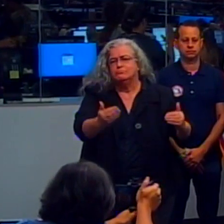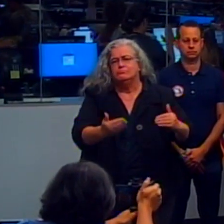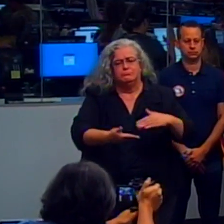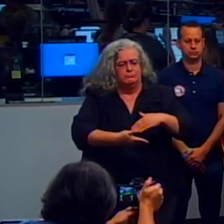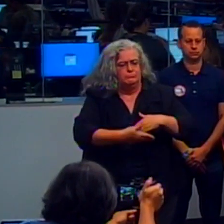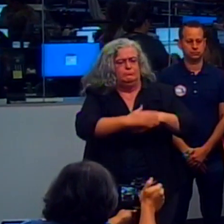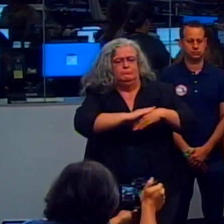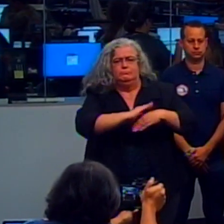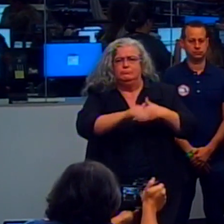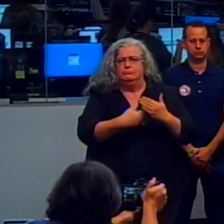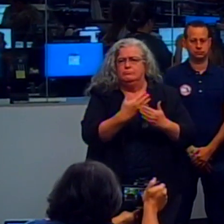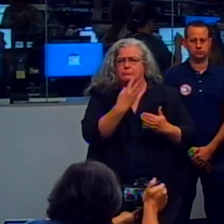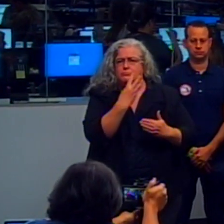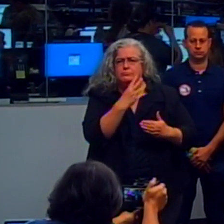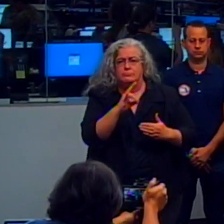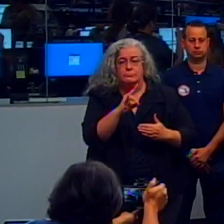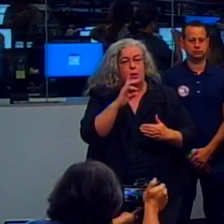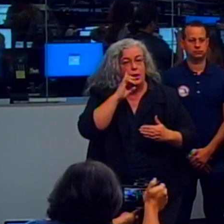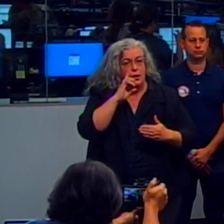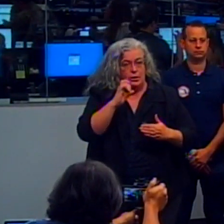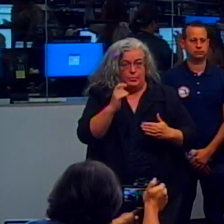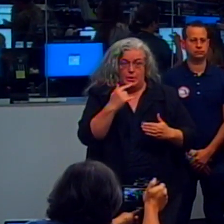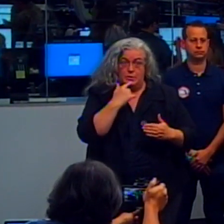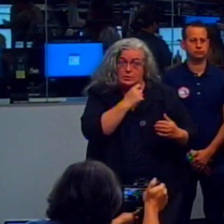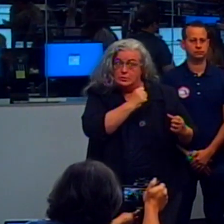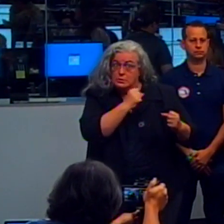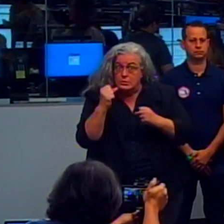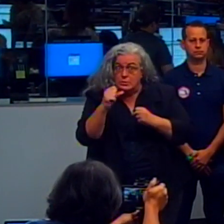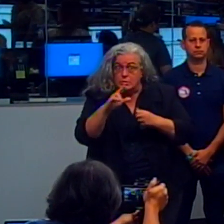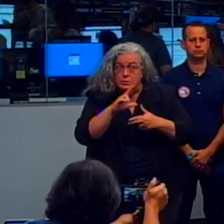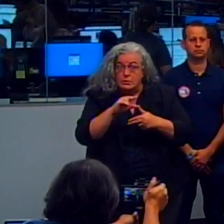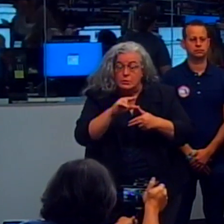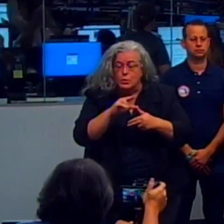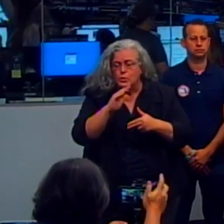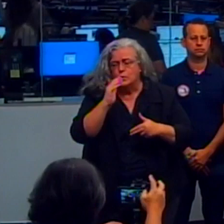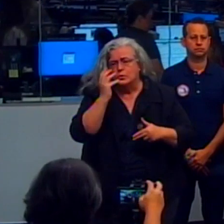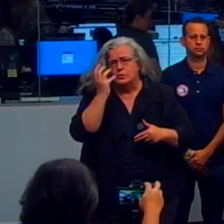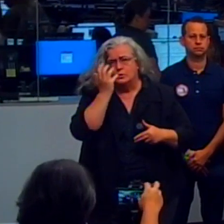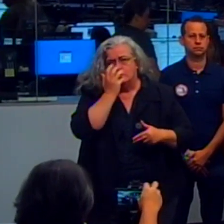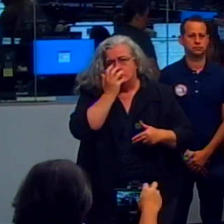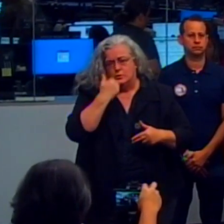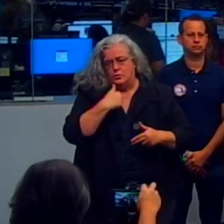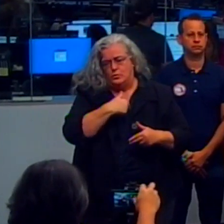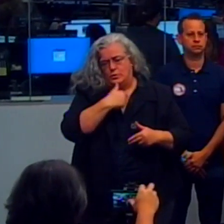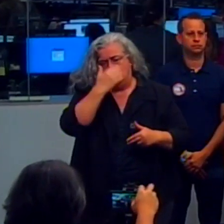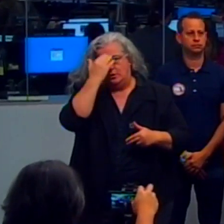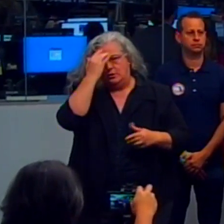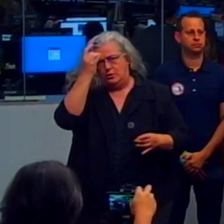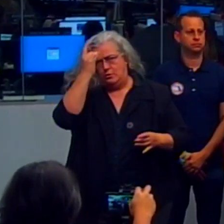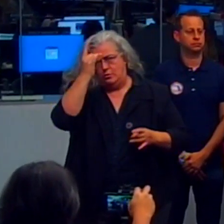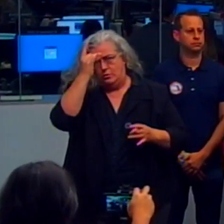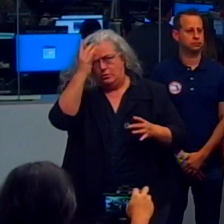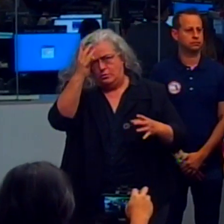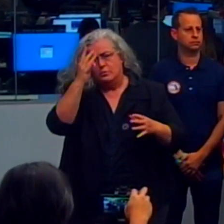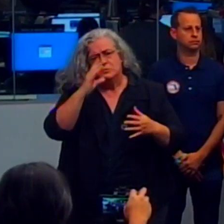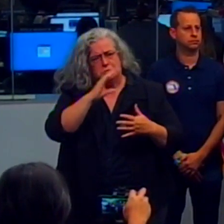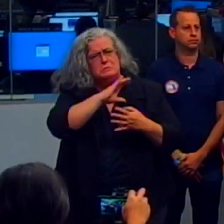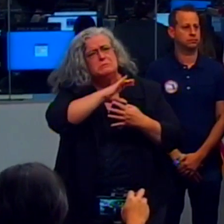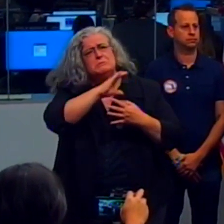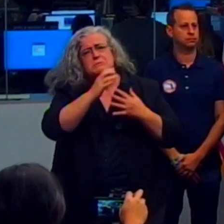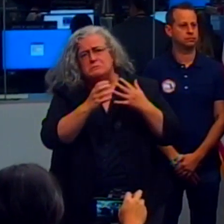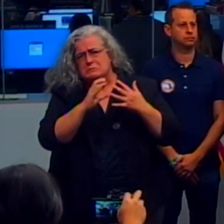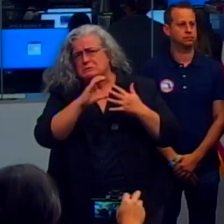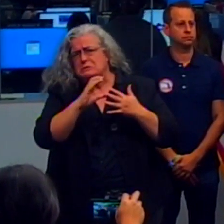intensity of the storm, I think there's a pretty high degree of certainty that this is going to be a major hurricane, Category 4,